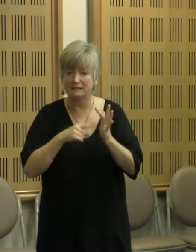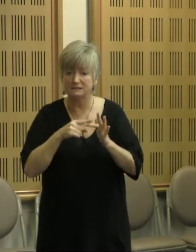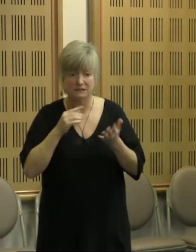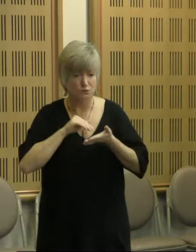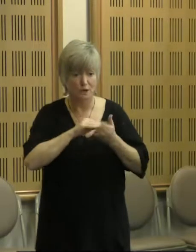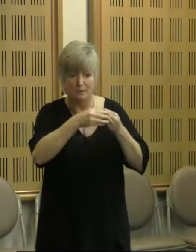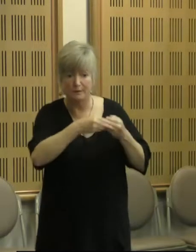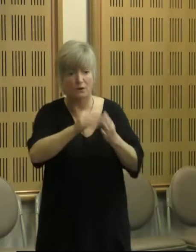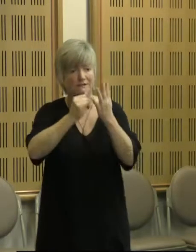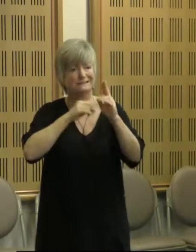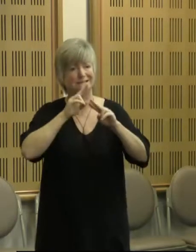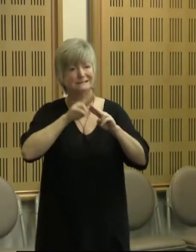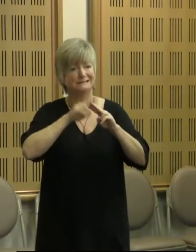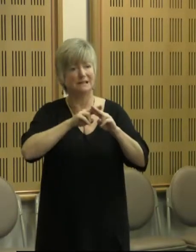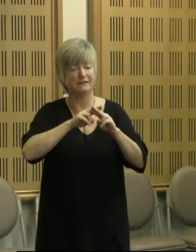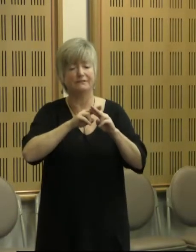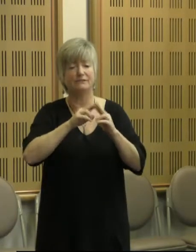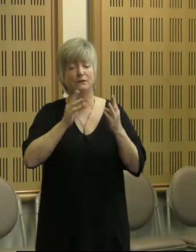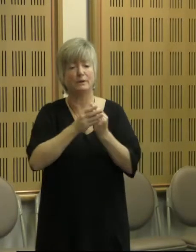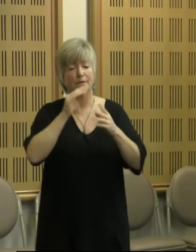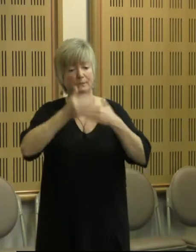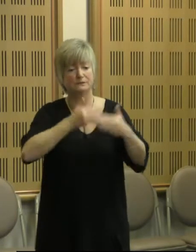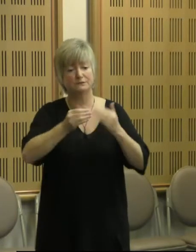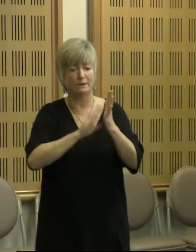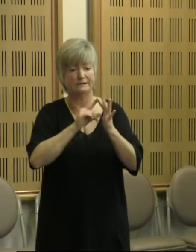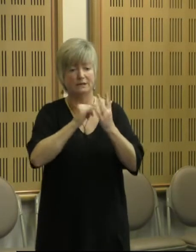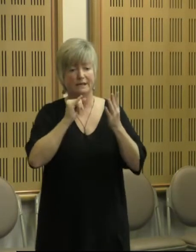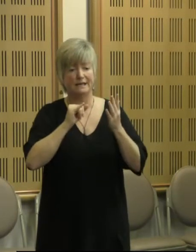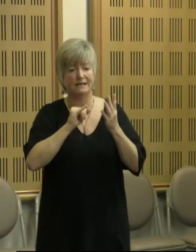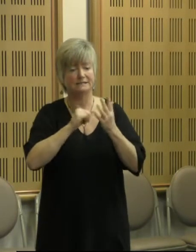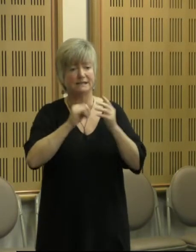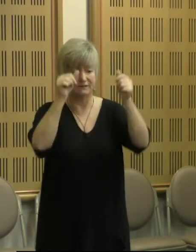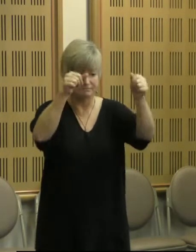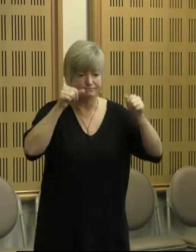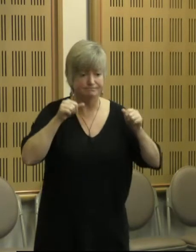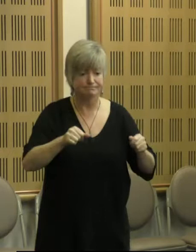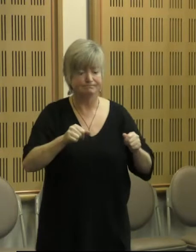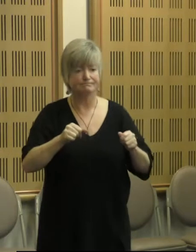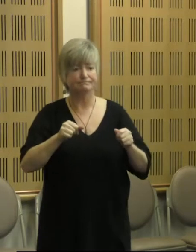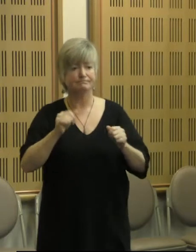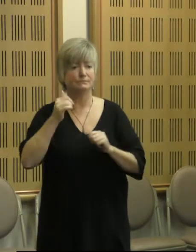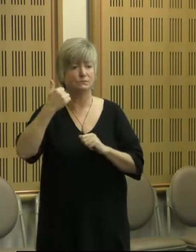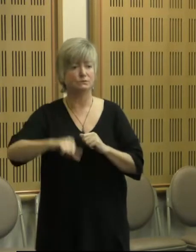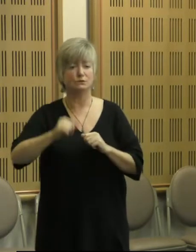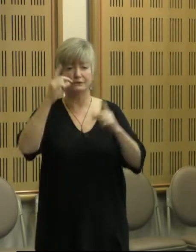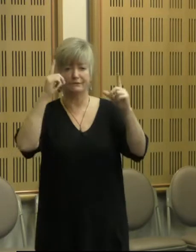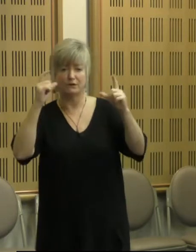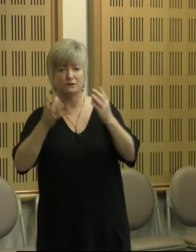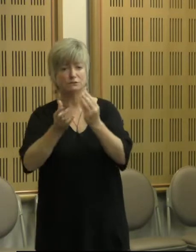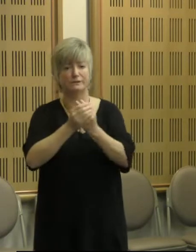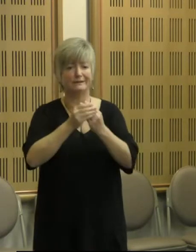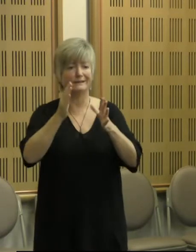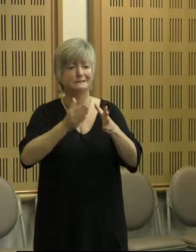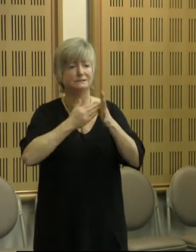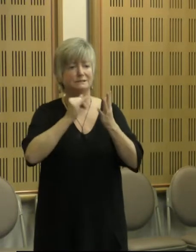help guide staff through the processes. Flyers, posters, using photos of indigenous staff and